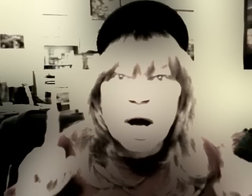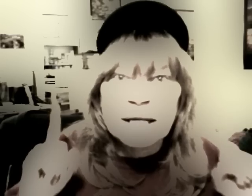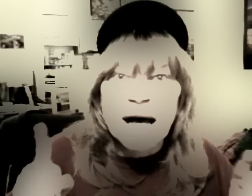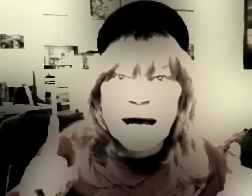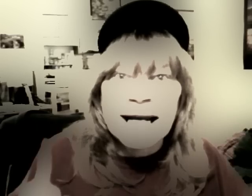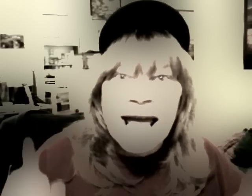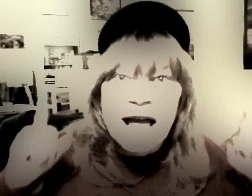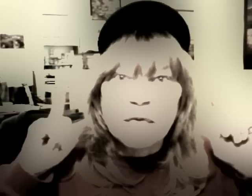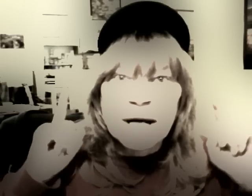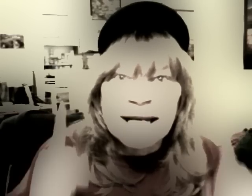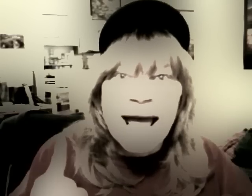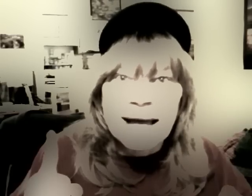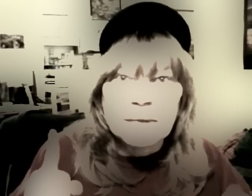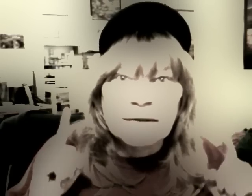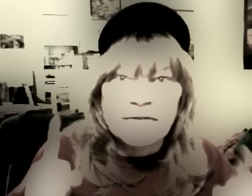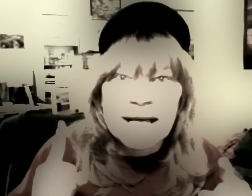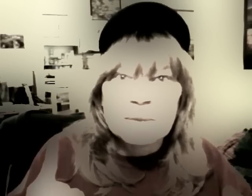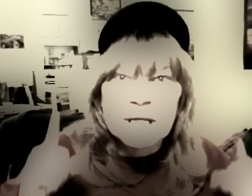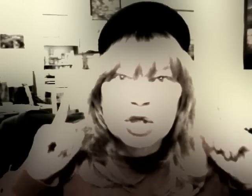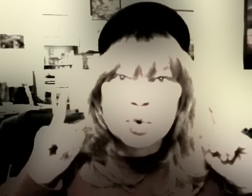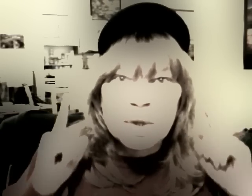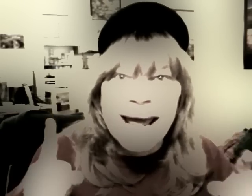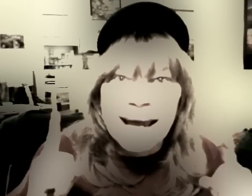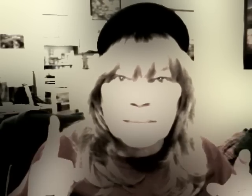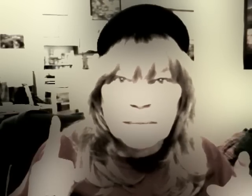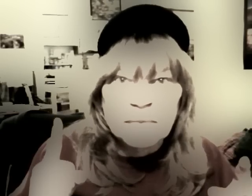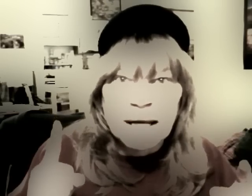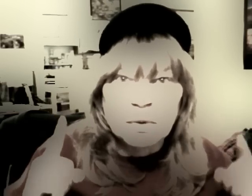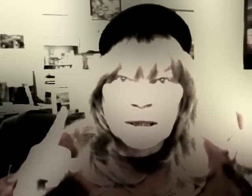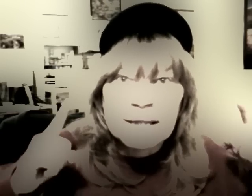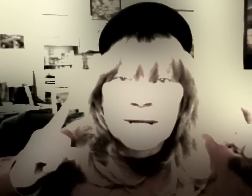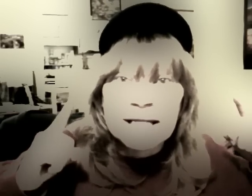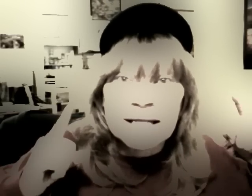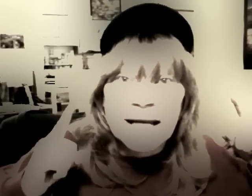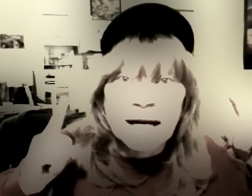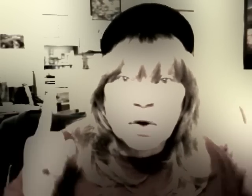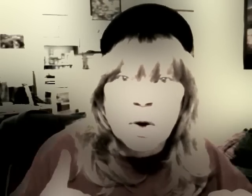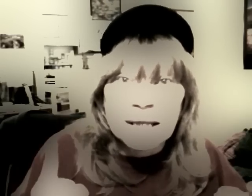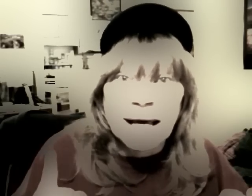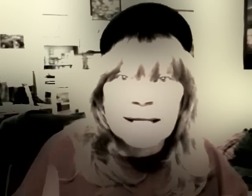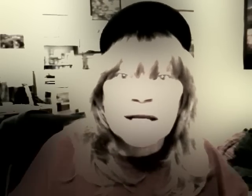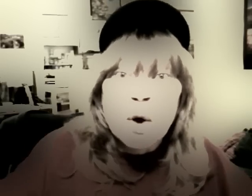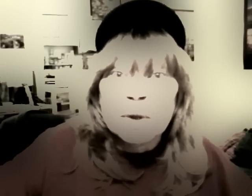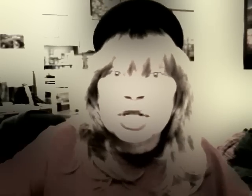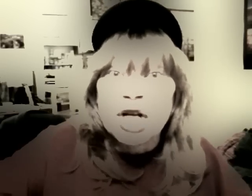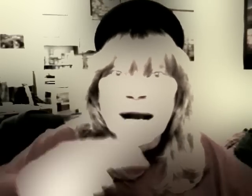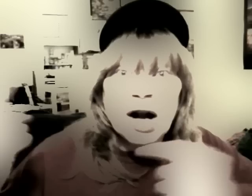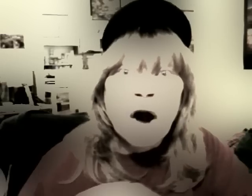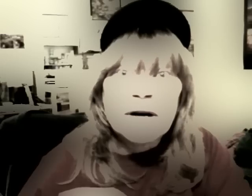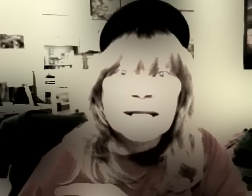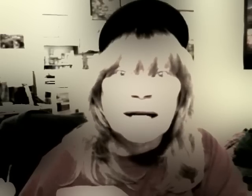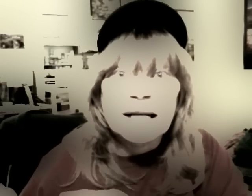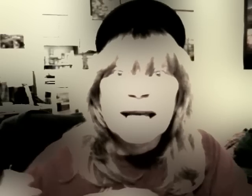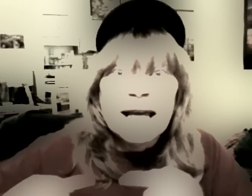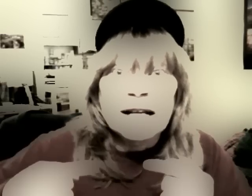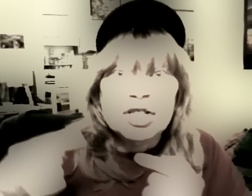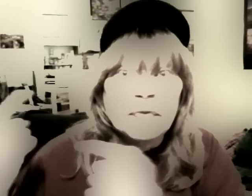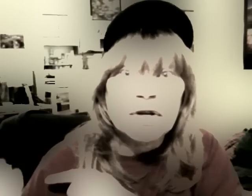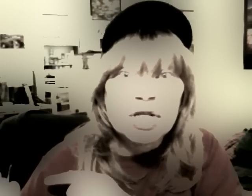9. If we name, confess means to name. It really means to cite a court case, which John had already done in 1 John